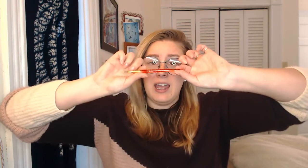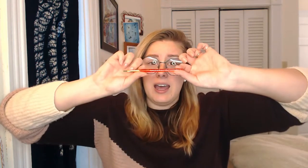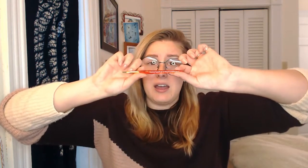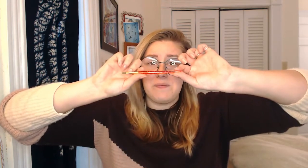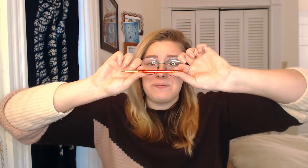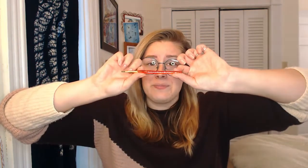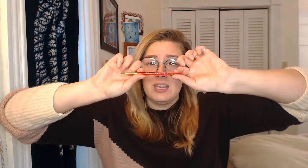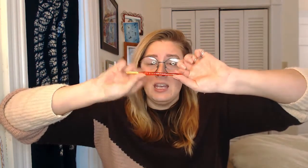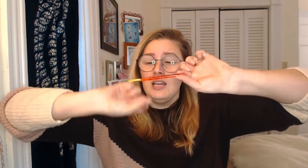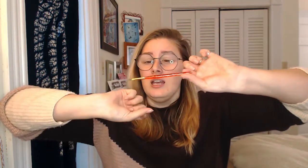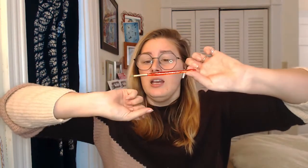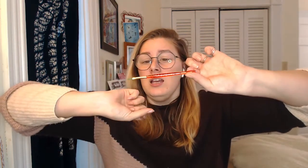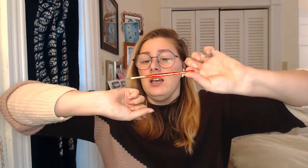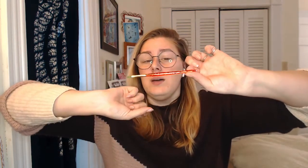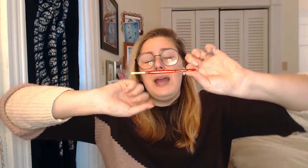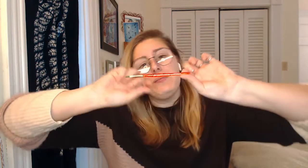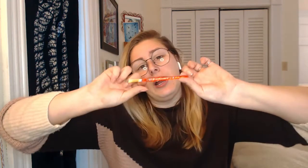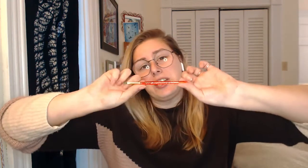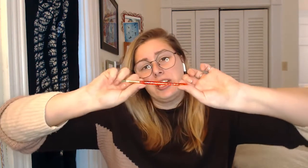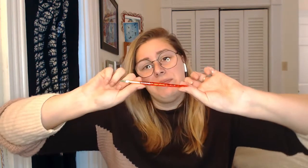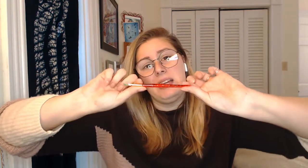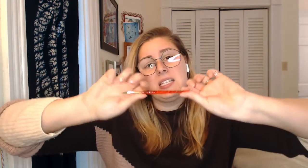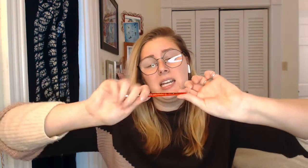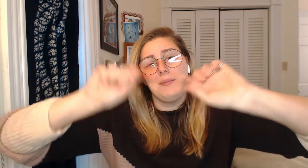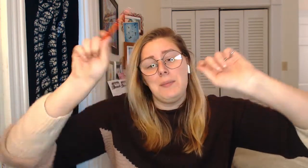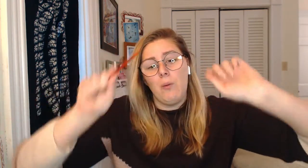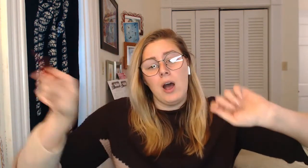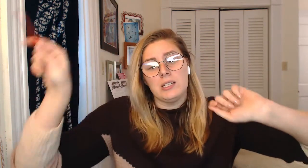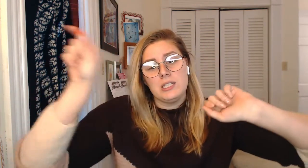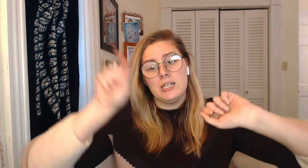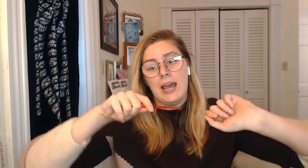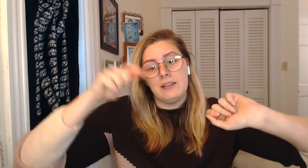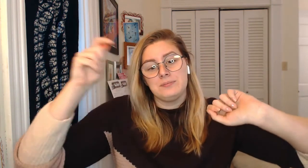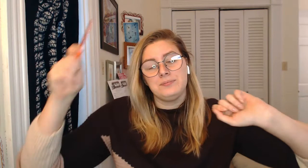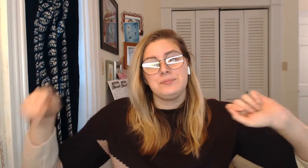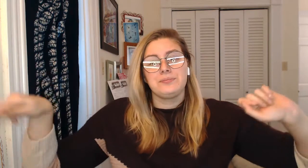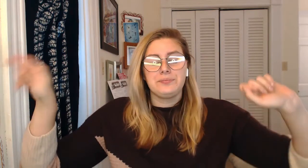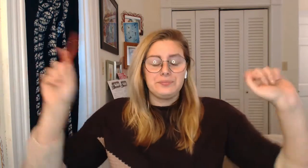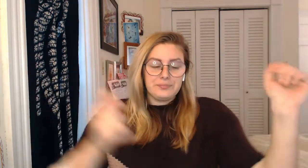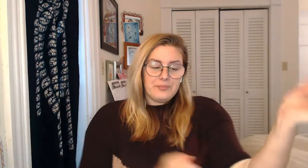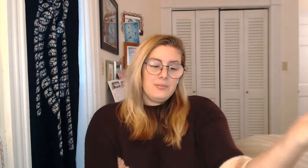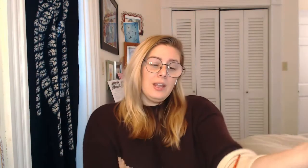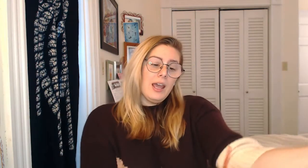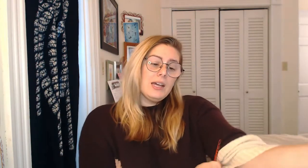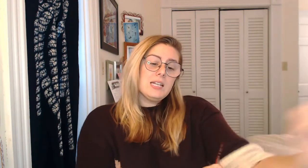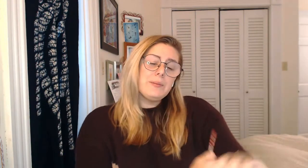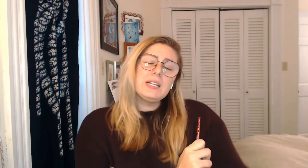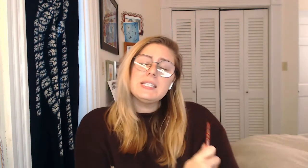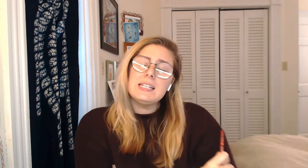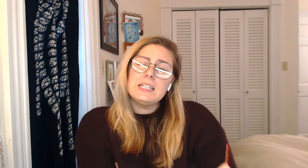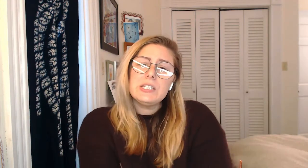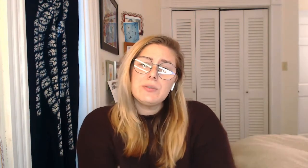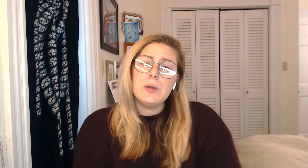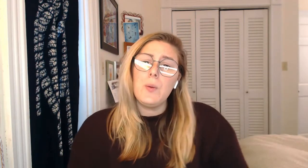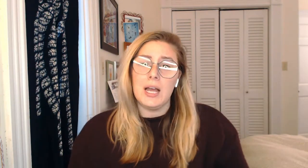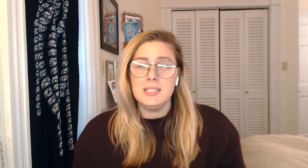paintbrush. And that's going to be my wand today. And I'm going to sing this through once.